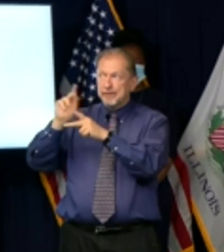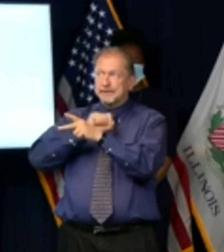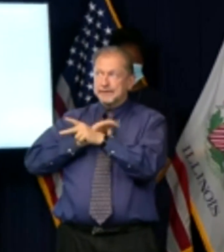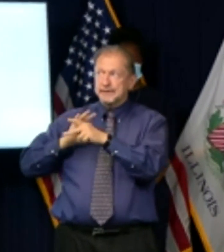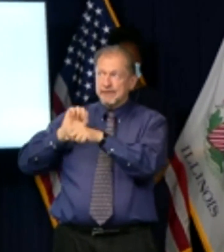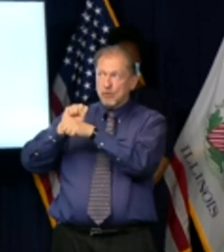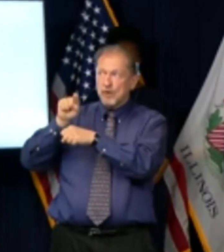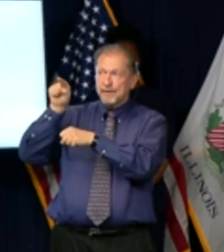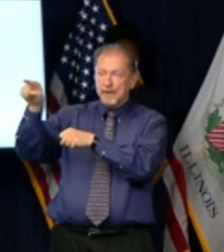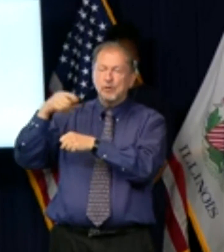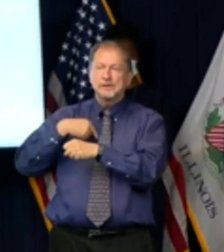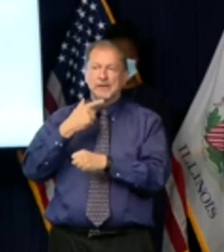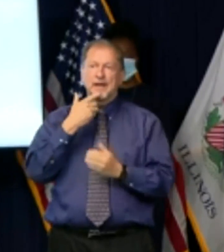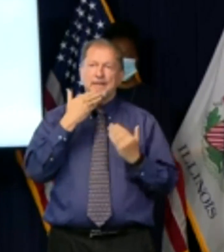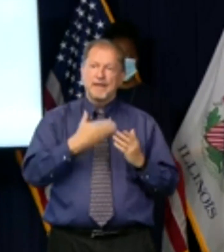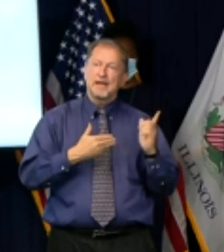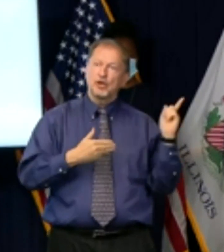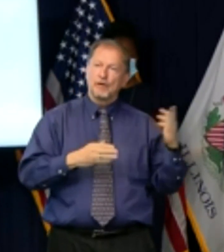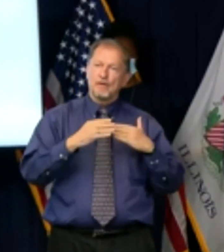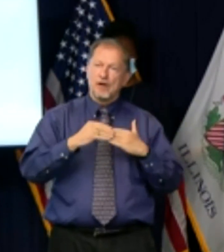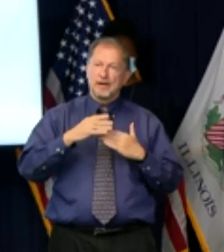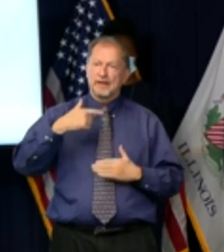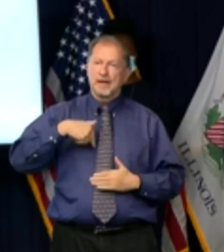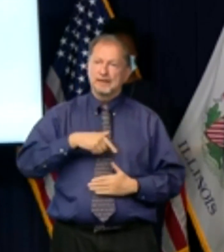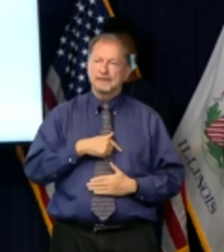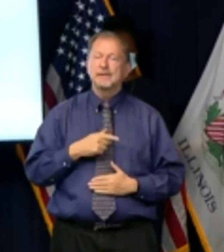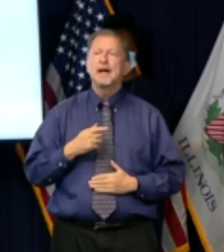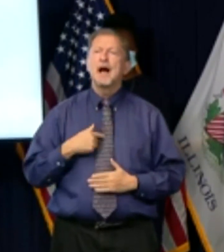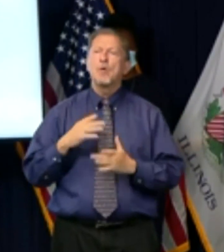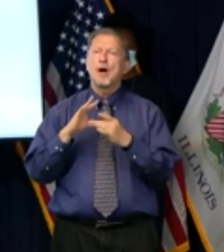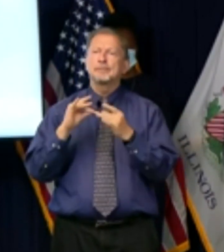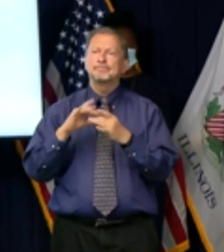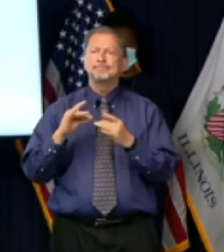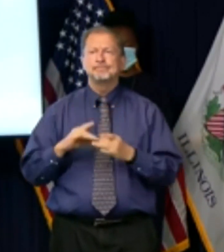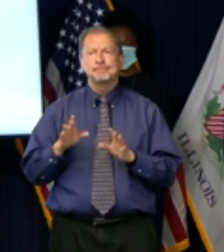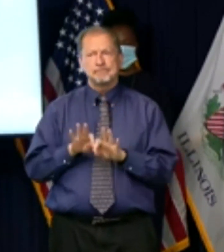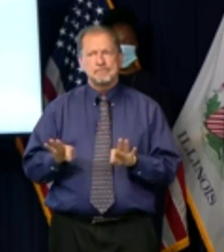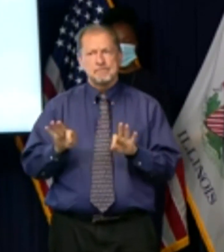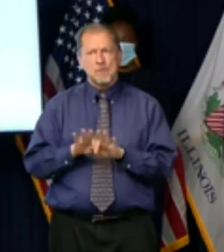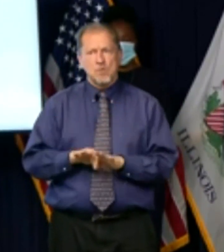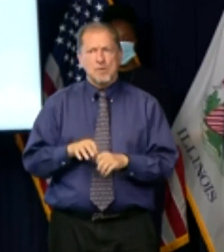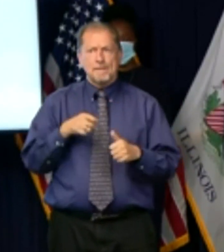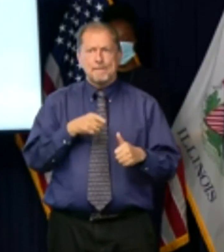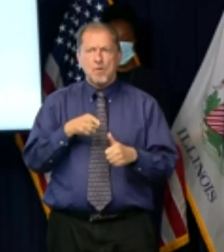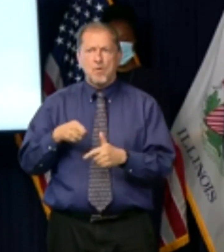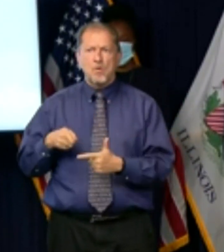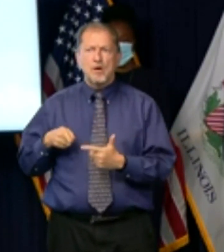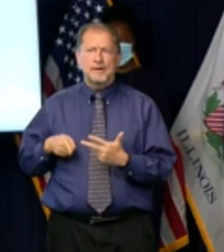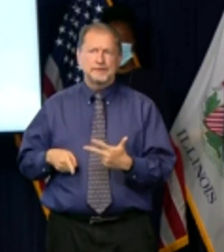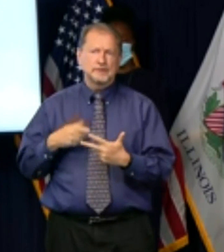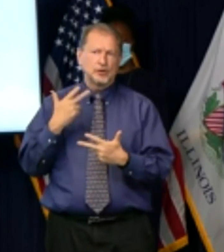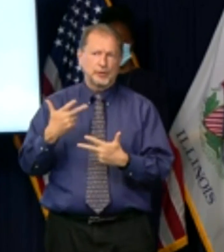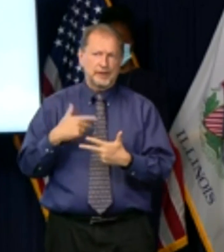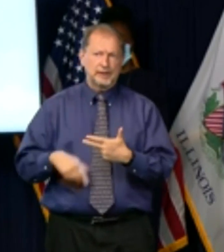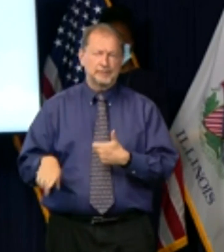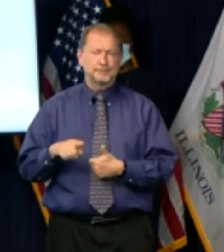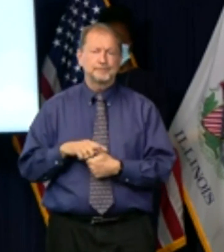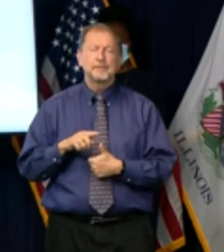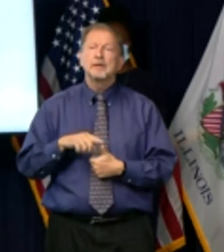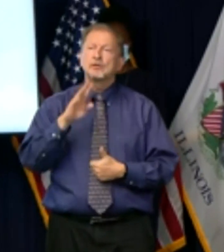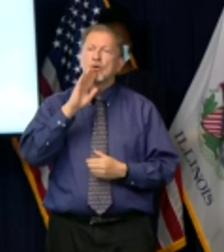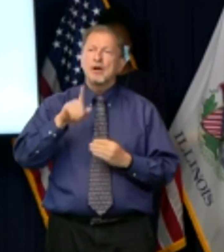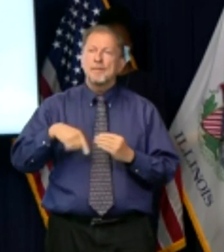i've prepared a short statement on three important points the first is healthcare capacity and healthcare